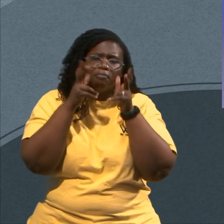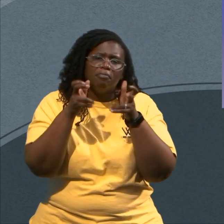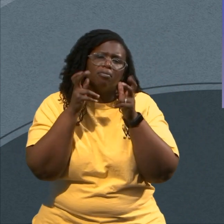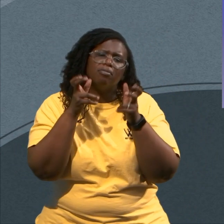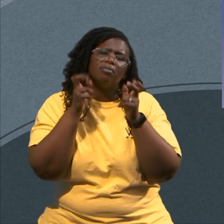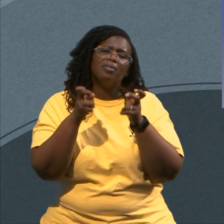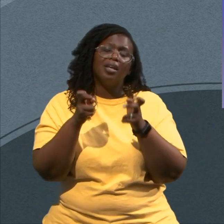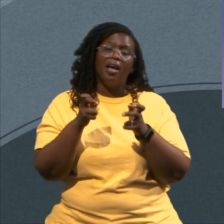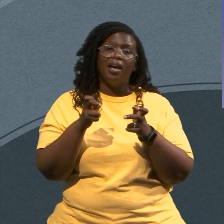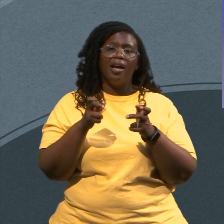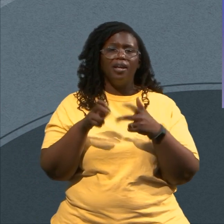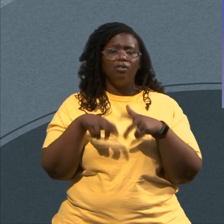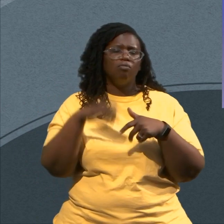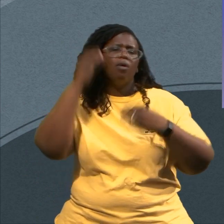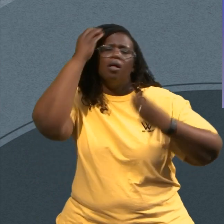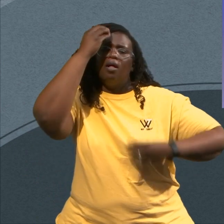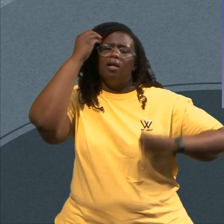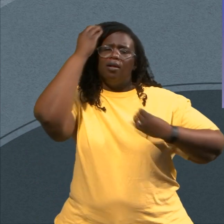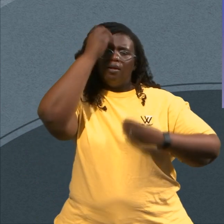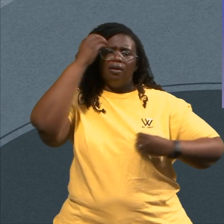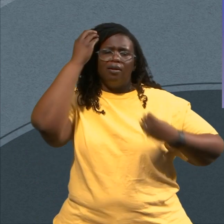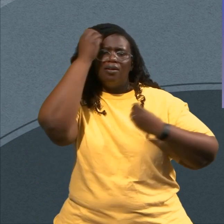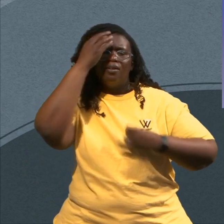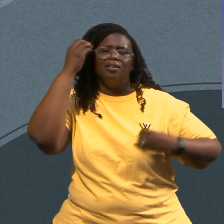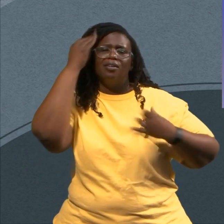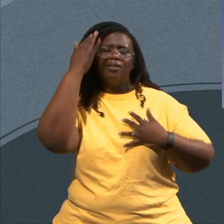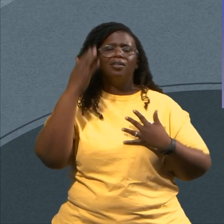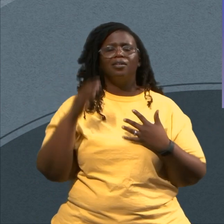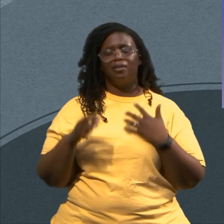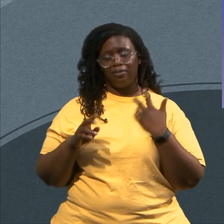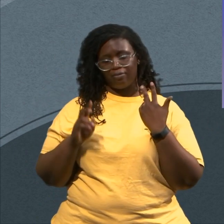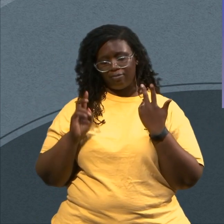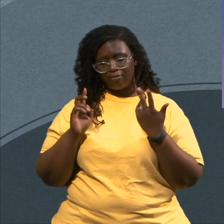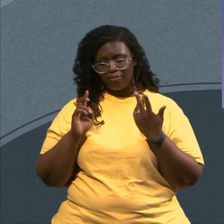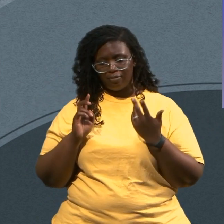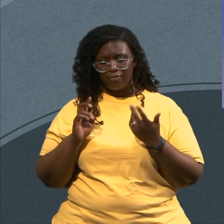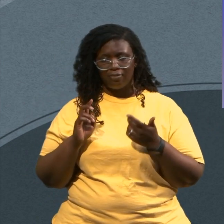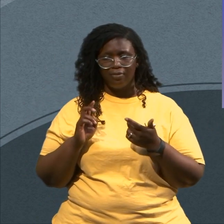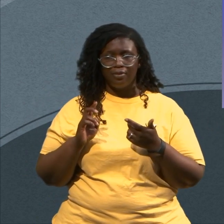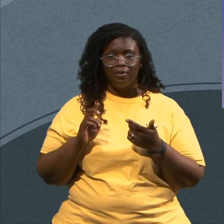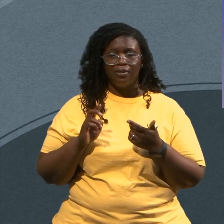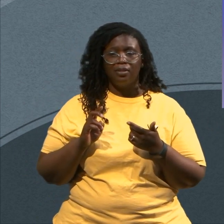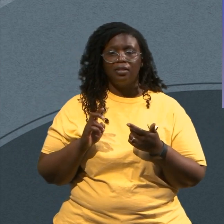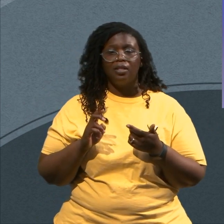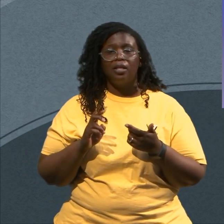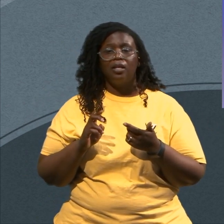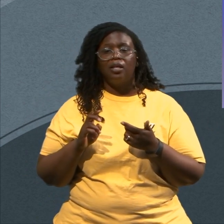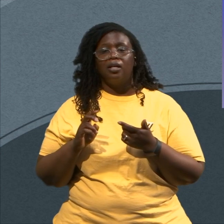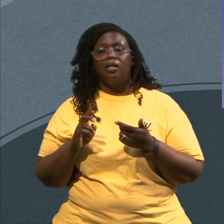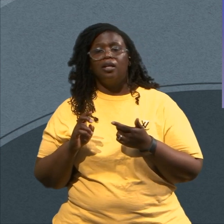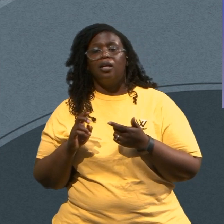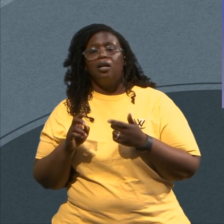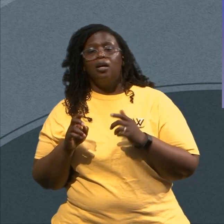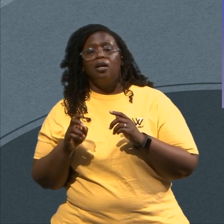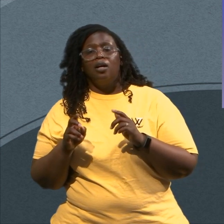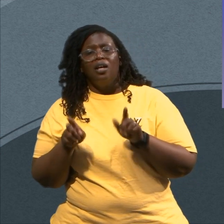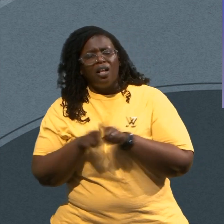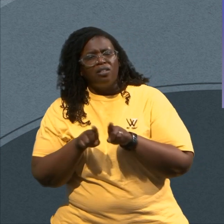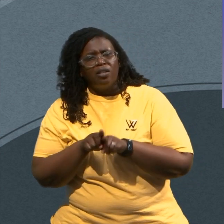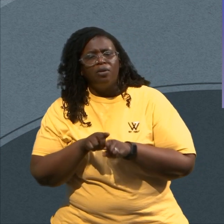But part of that Liturgical interpretation Is the musicians Need a moment Need